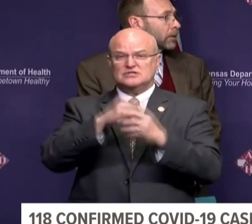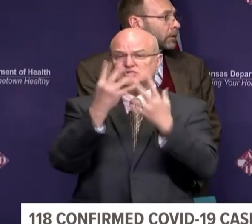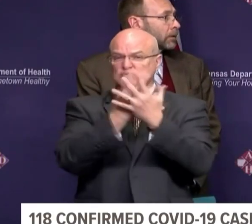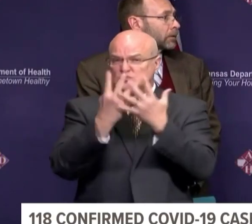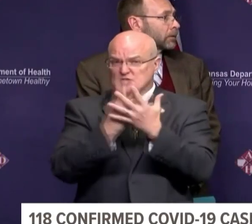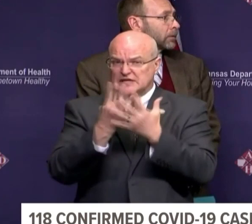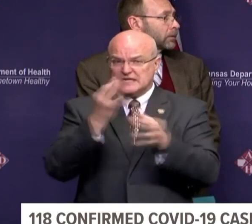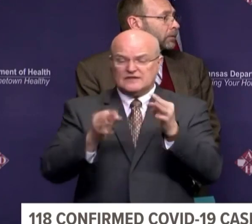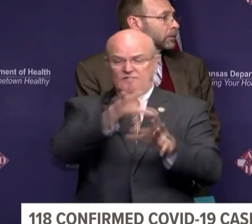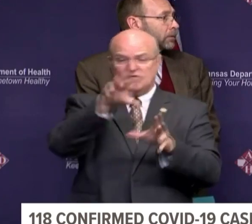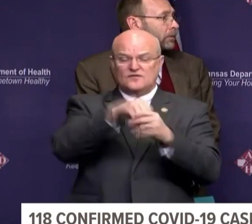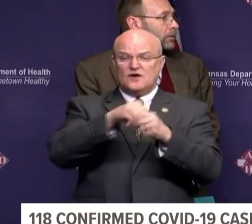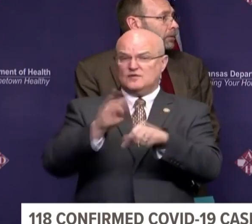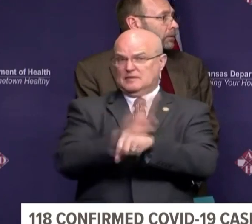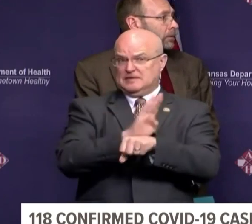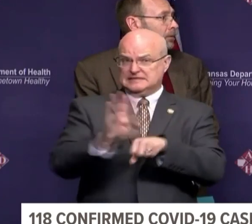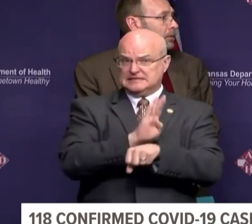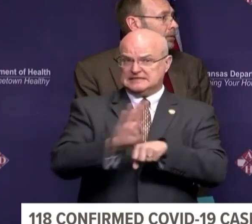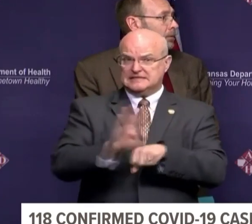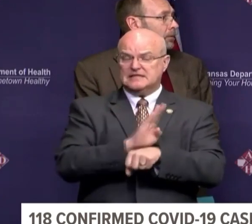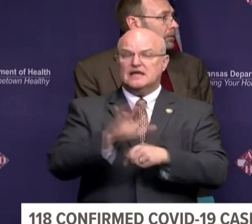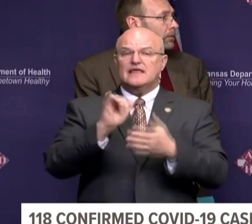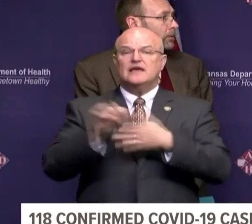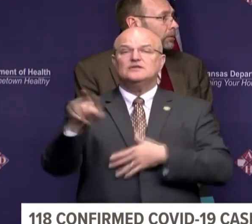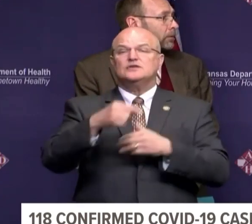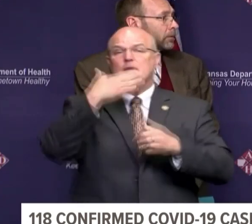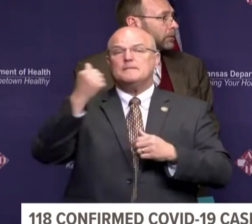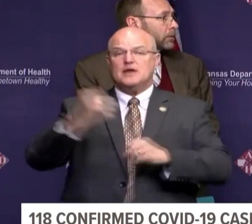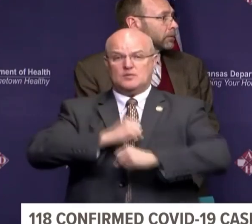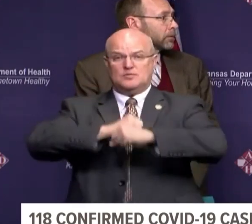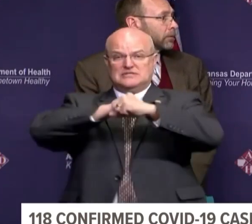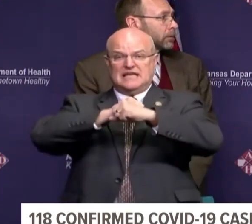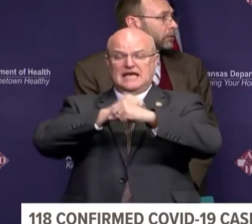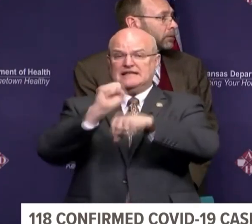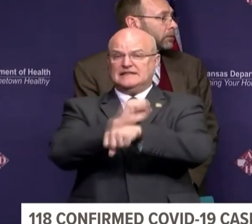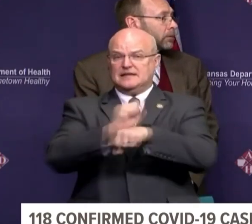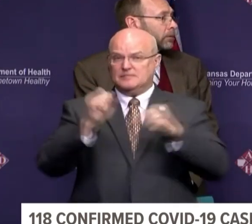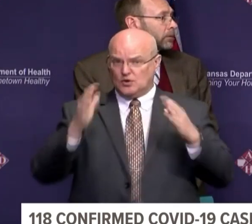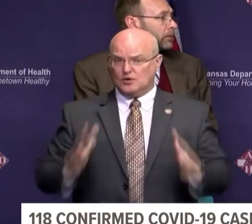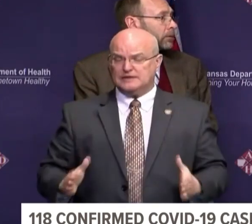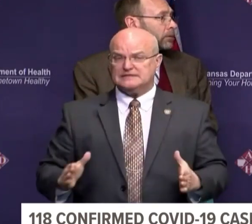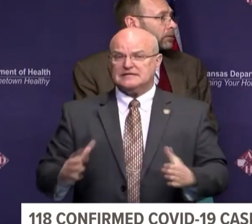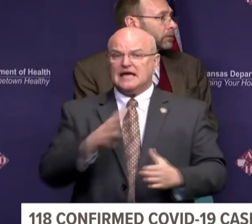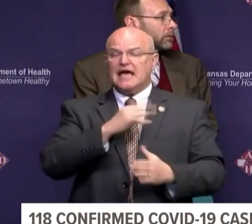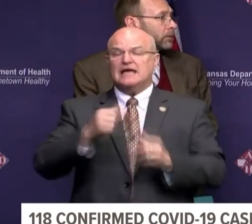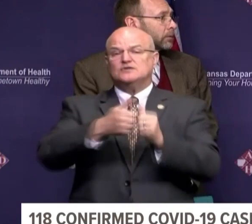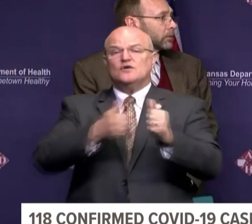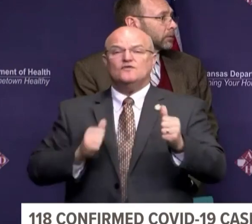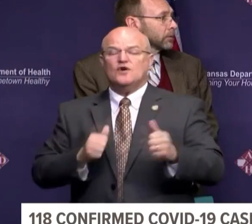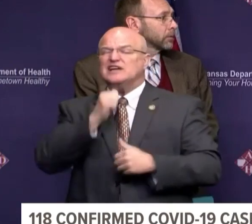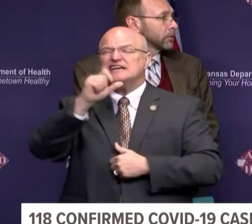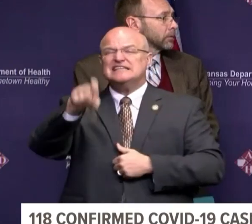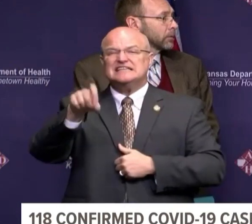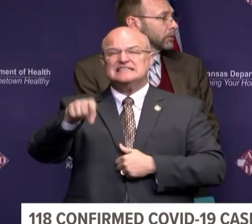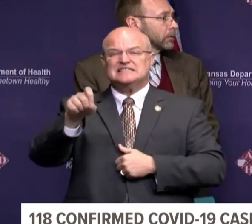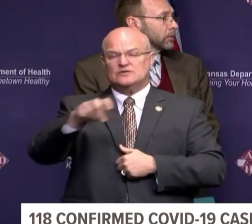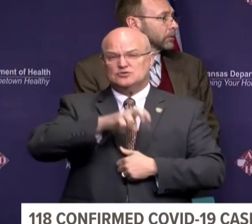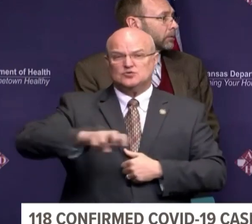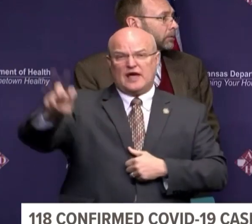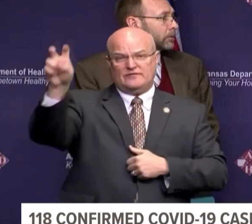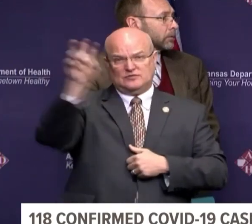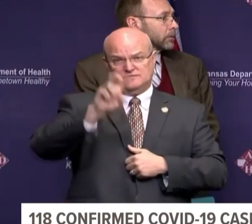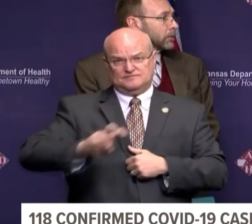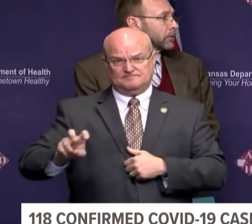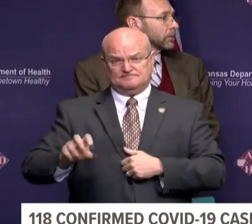screening if you're involved in a business so that you can better protect the employees and to avoid unnecessary travel.